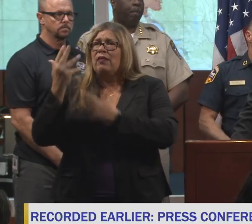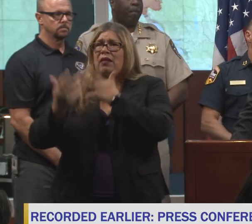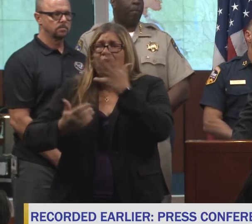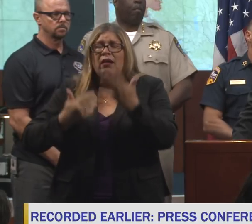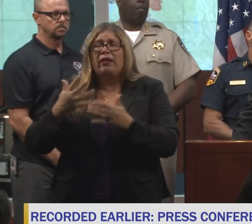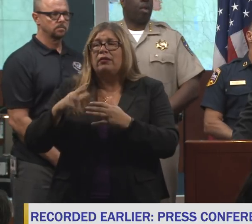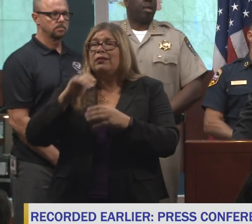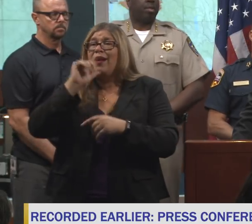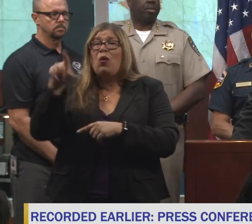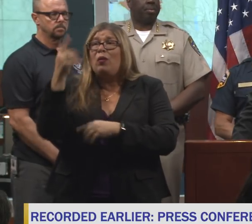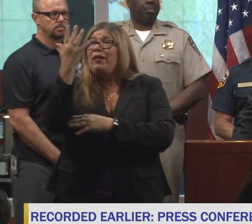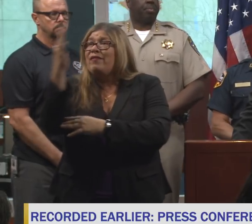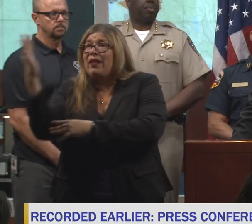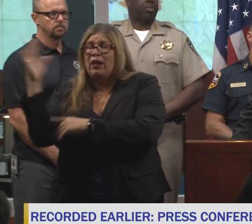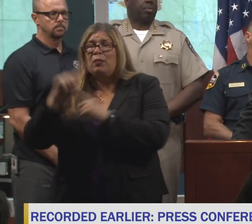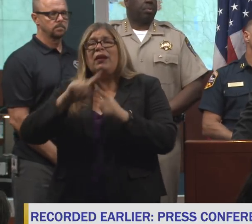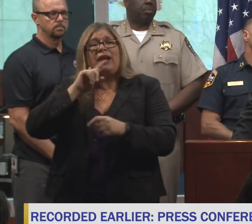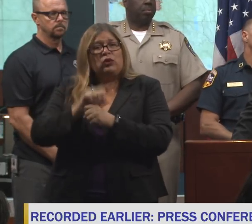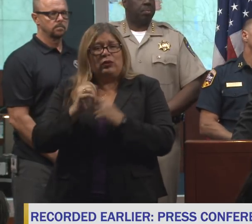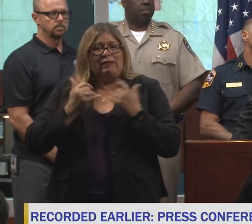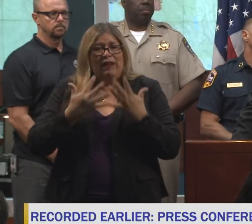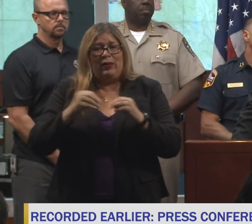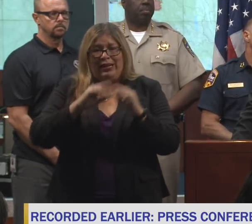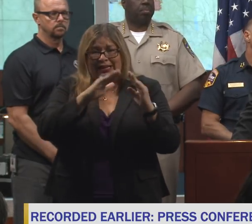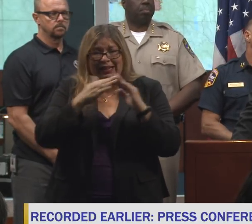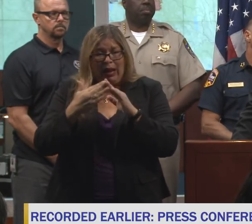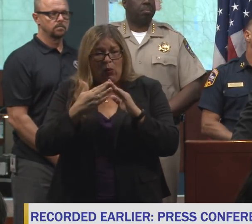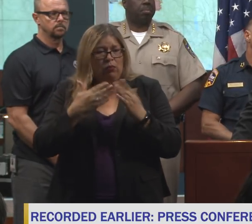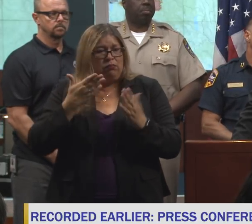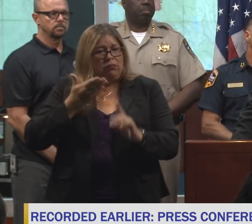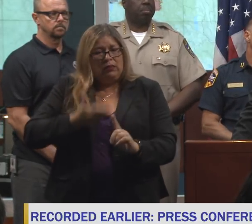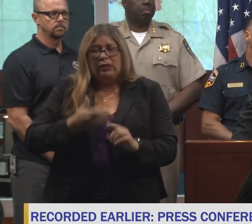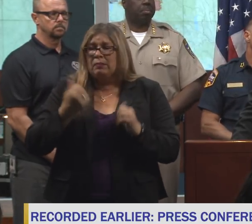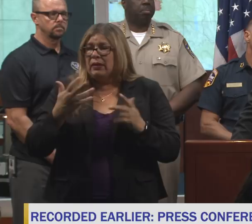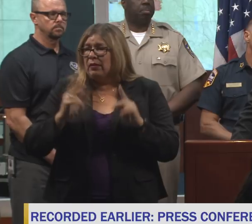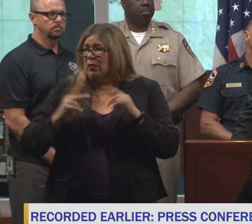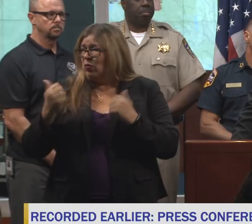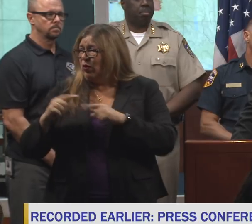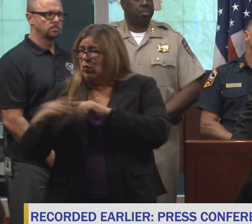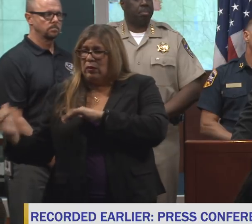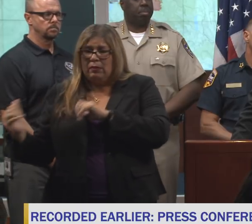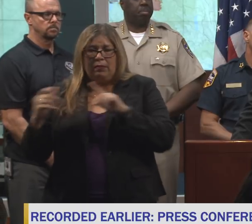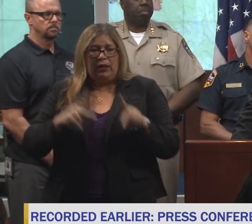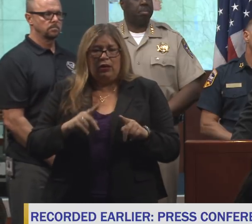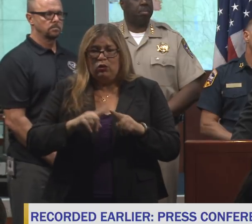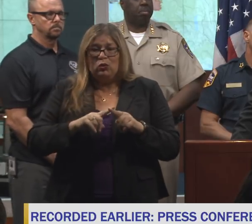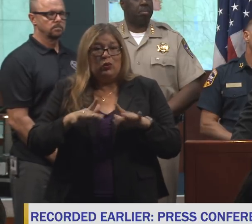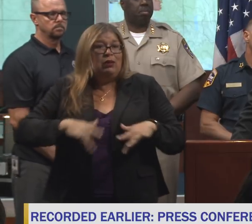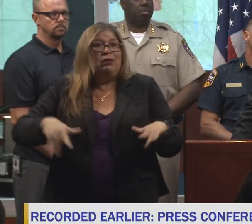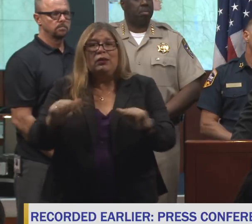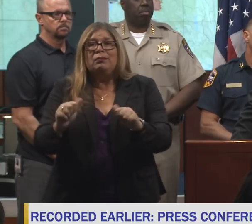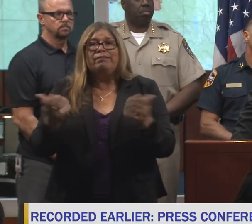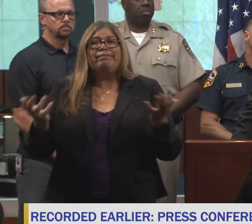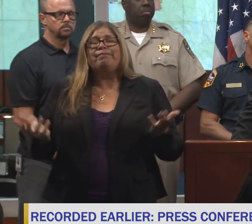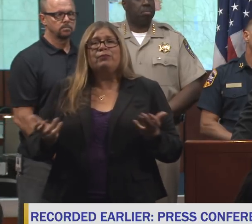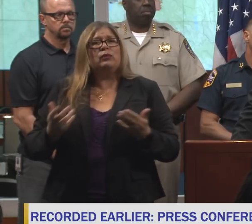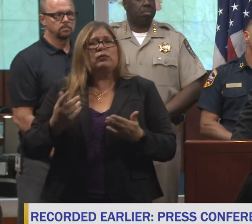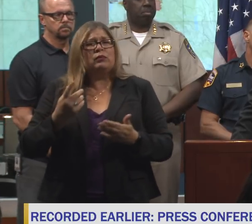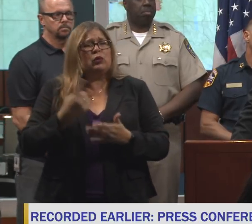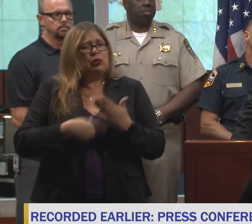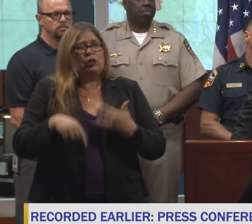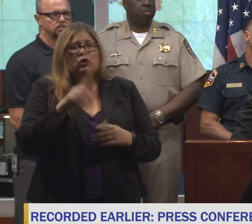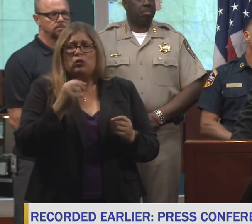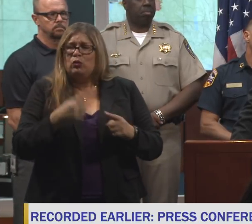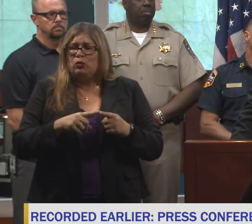towns and whole communities. And a lot of those folks are left trying to go back to loomscape. What's being done to